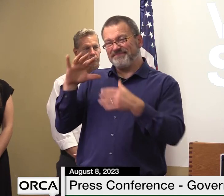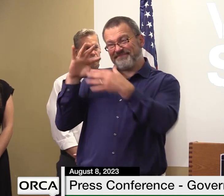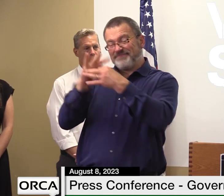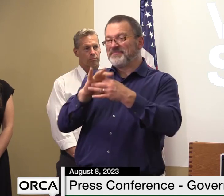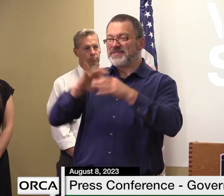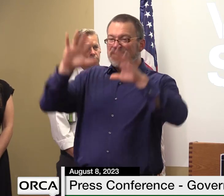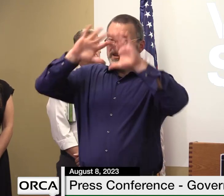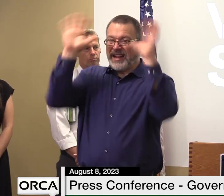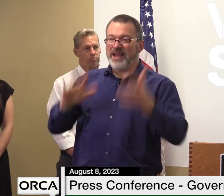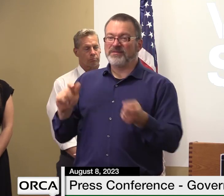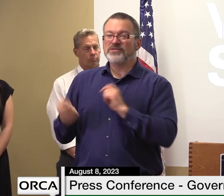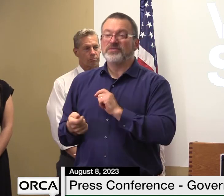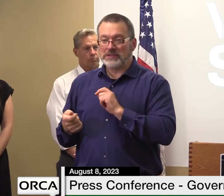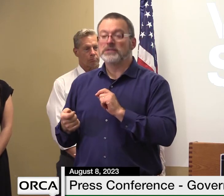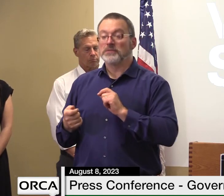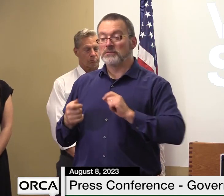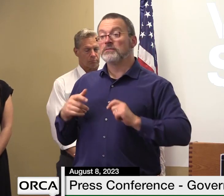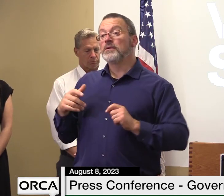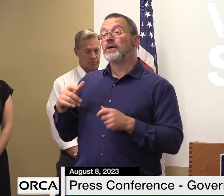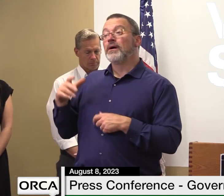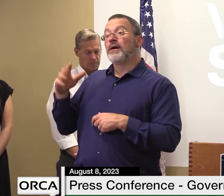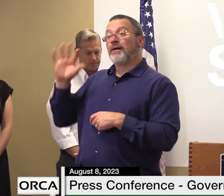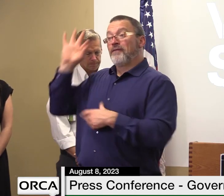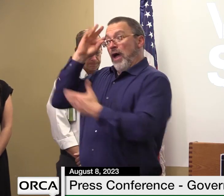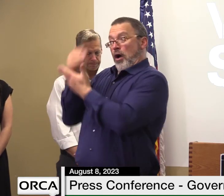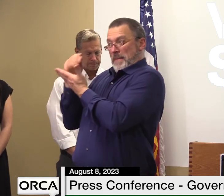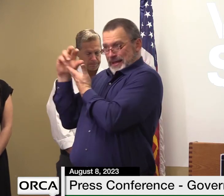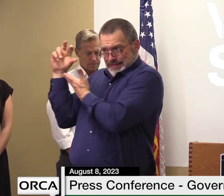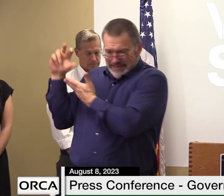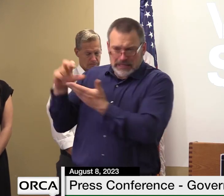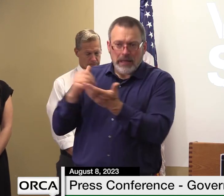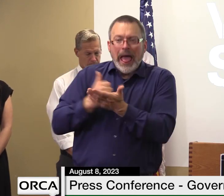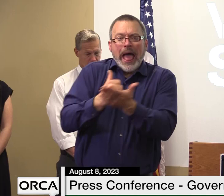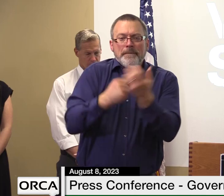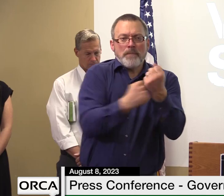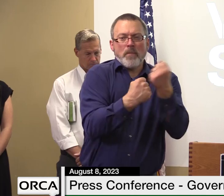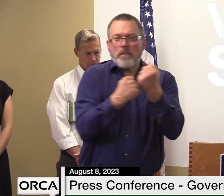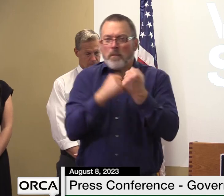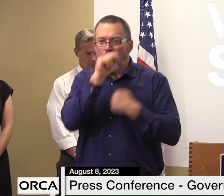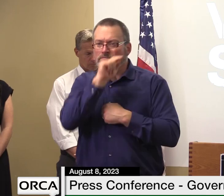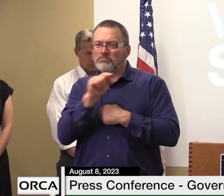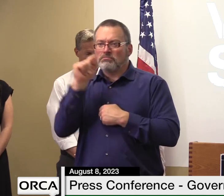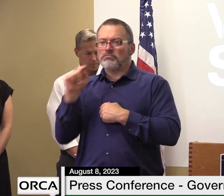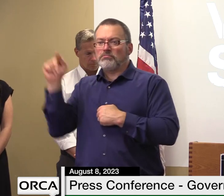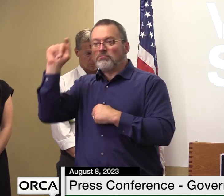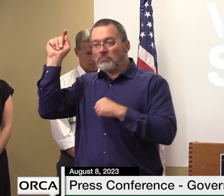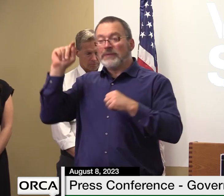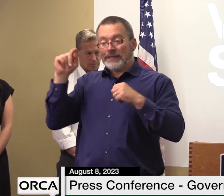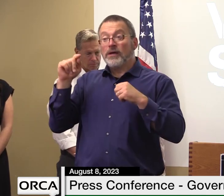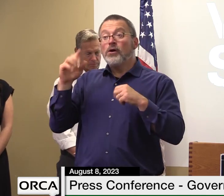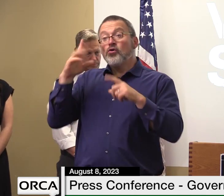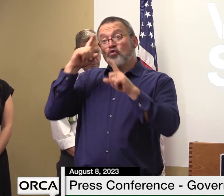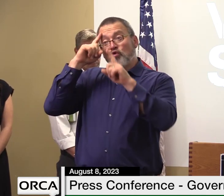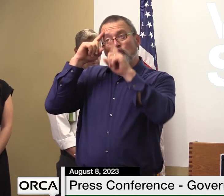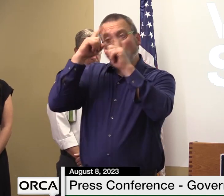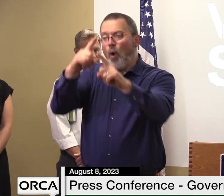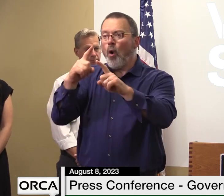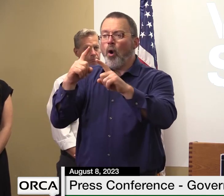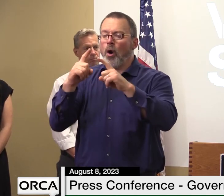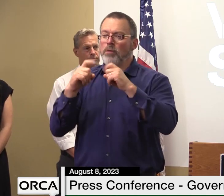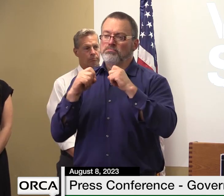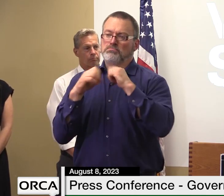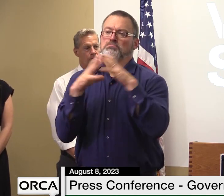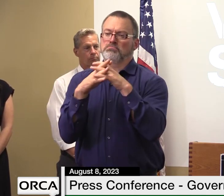will help states respond to these incidents as we work to build more sustainable transportation infrastructure that can better